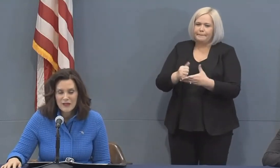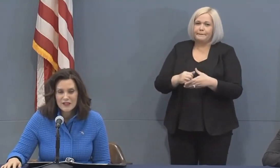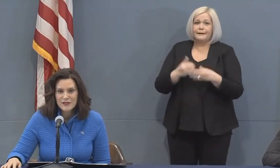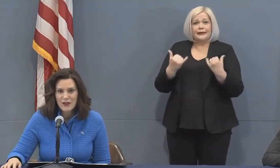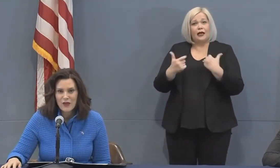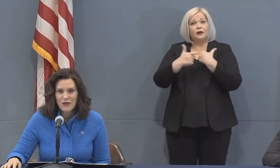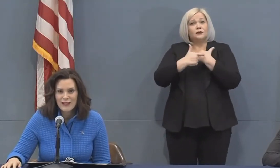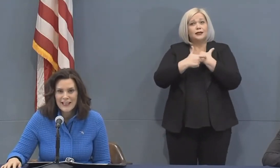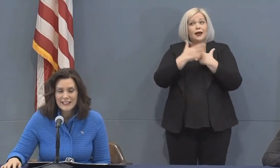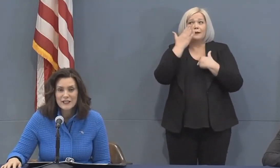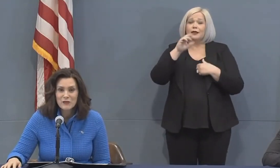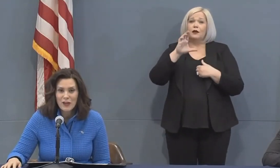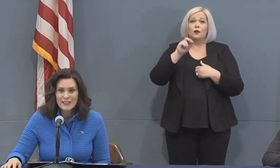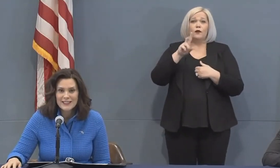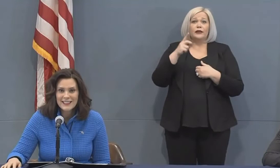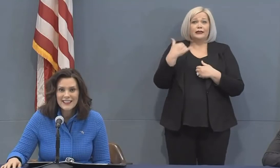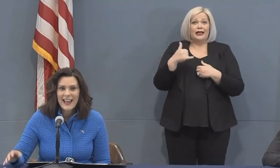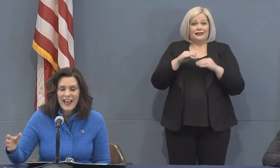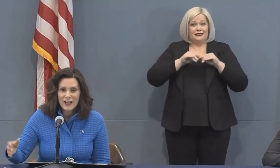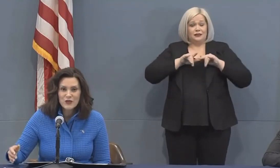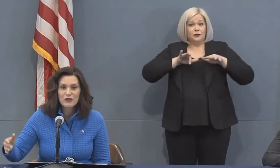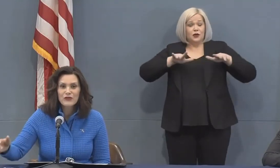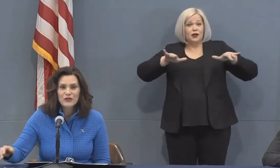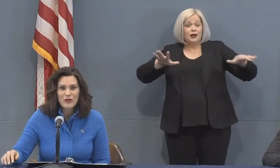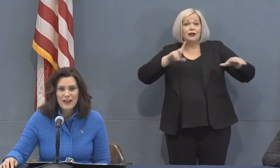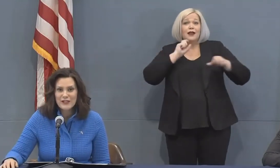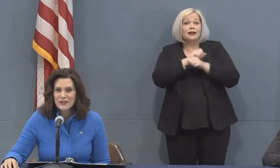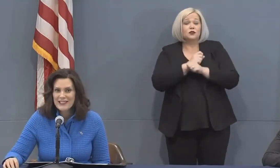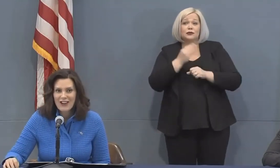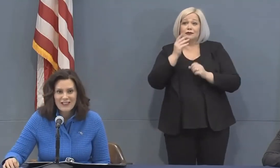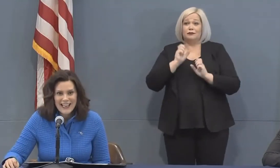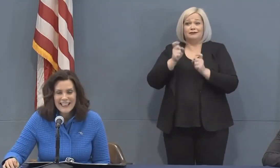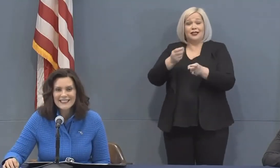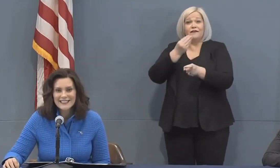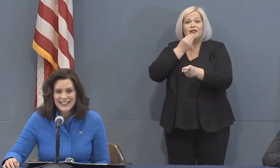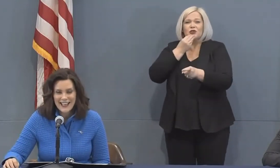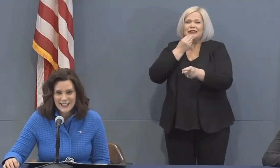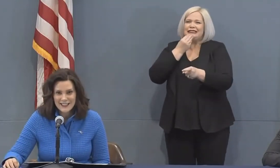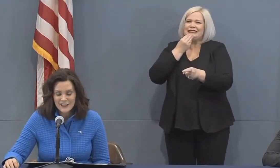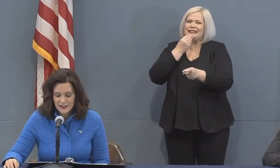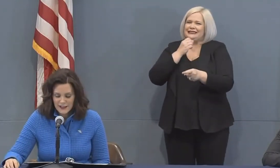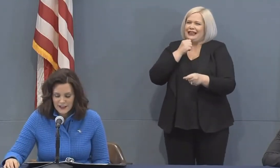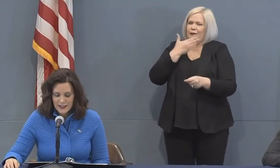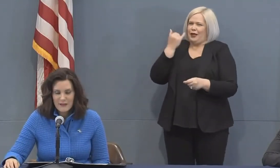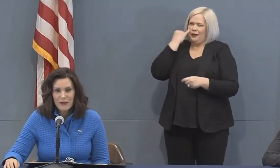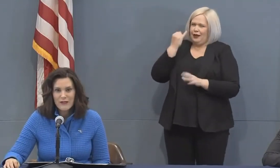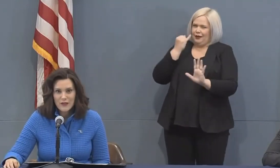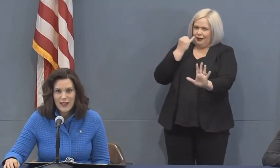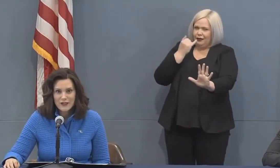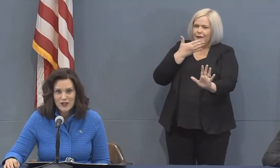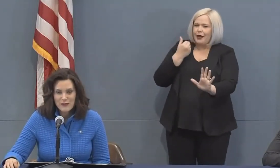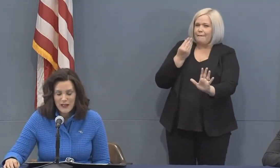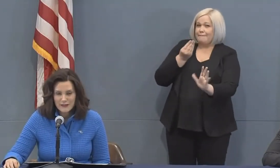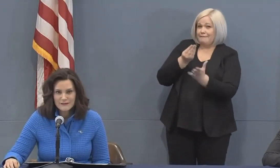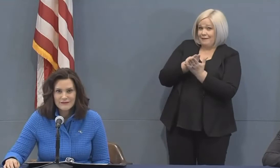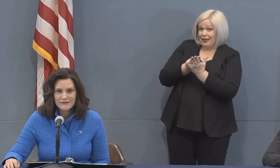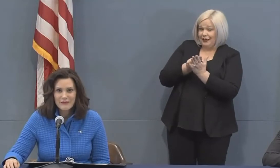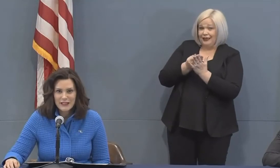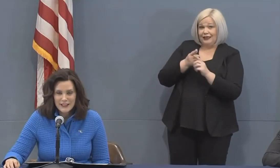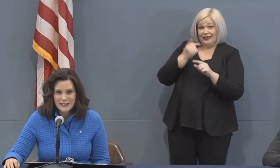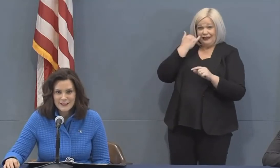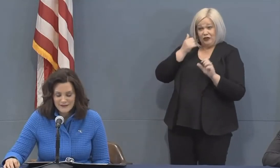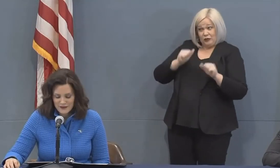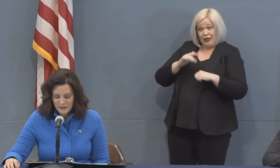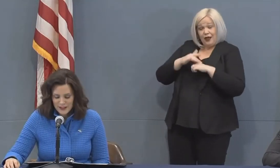this time, because of how COVID-19 spreads, actual food donations are not ideal. But if you can ship in,